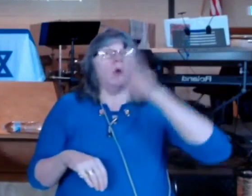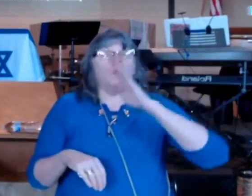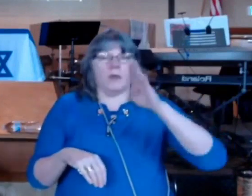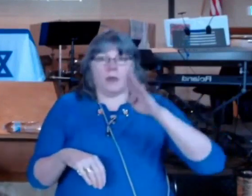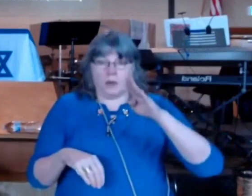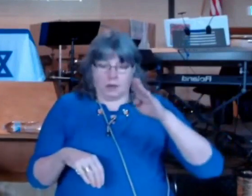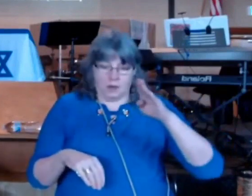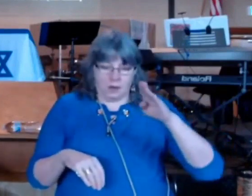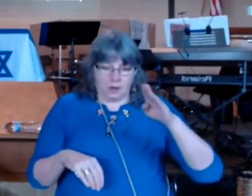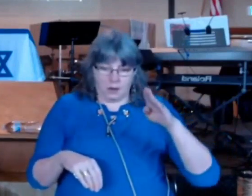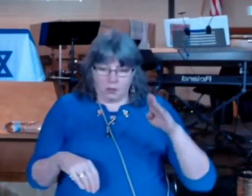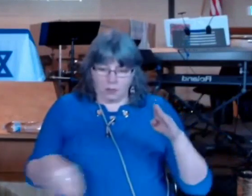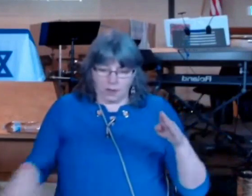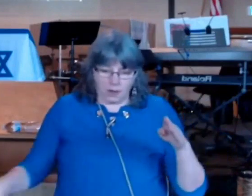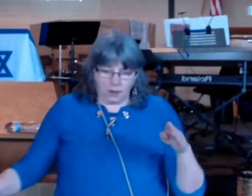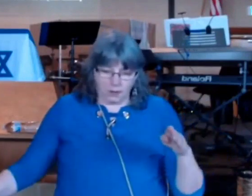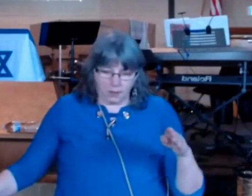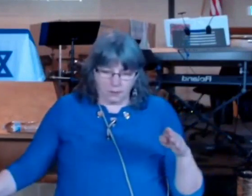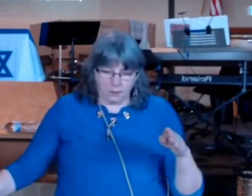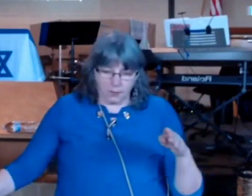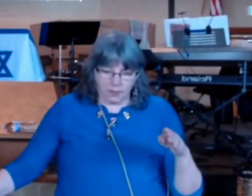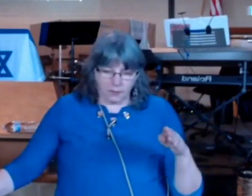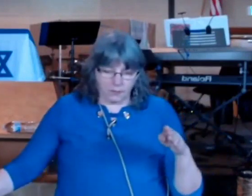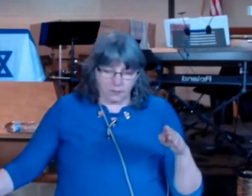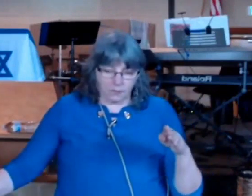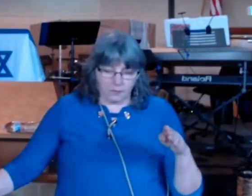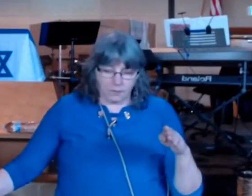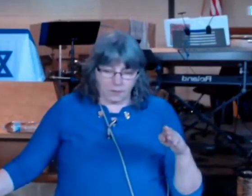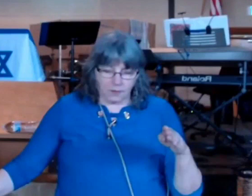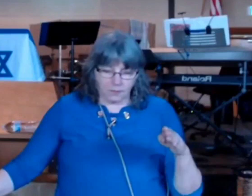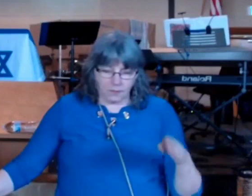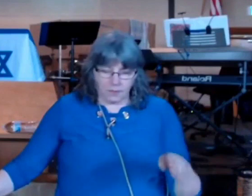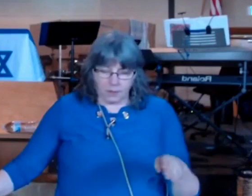did did will be kingdom of priests